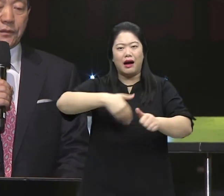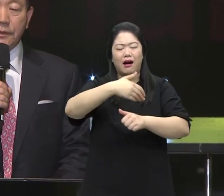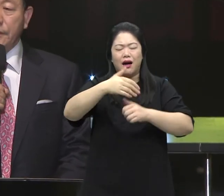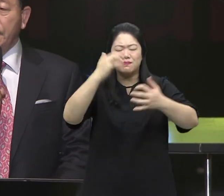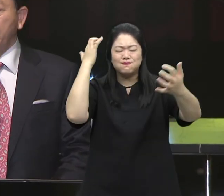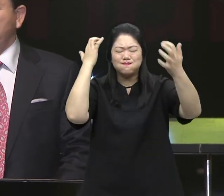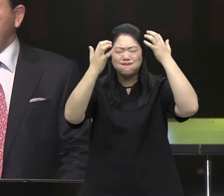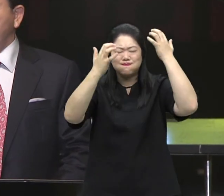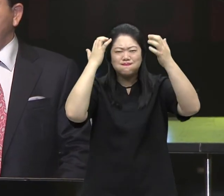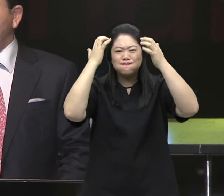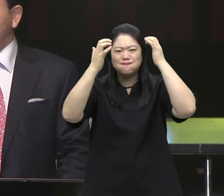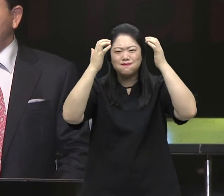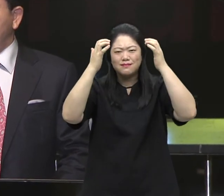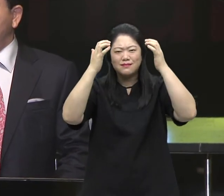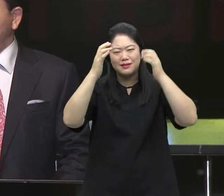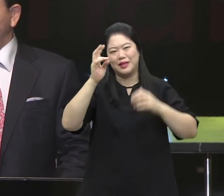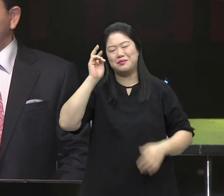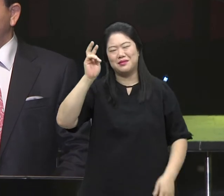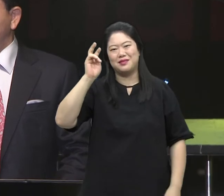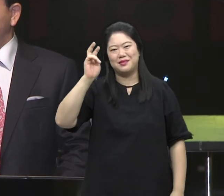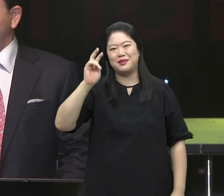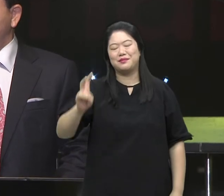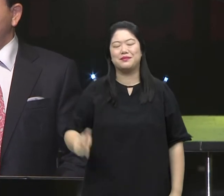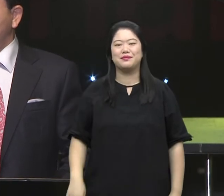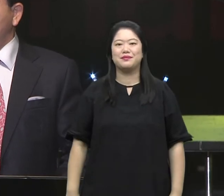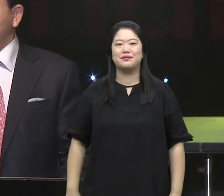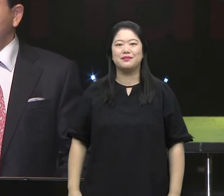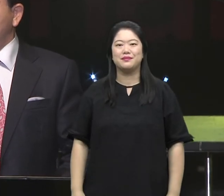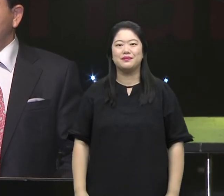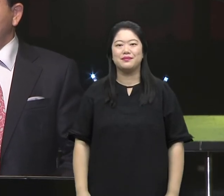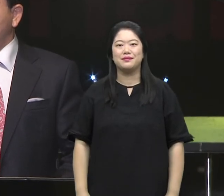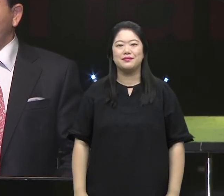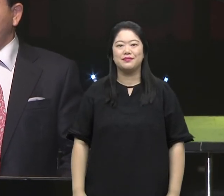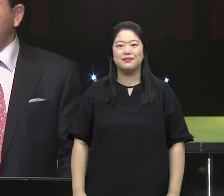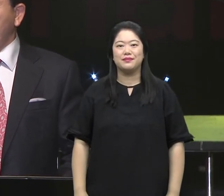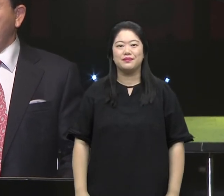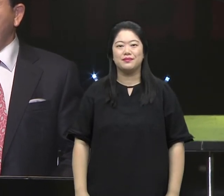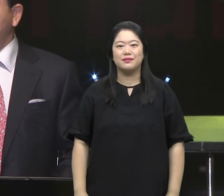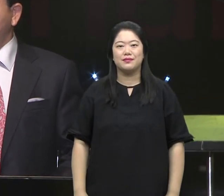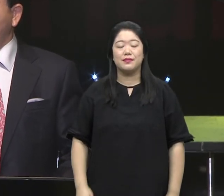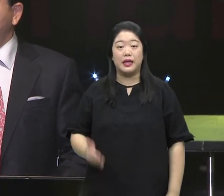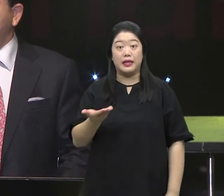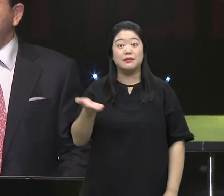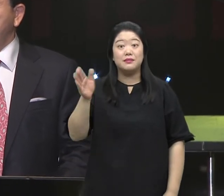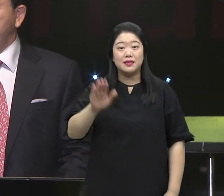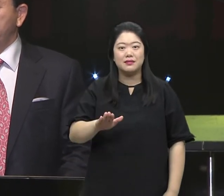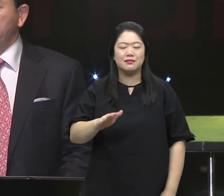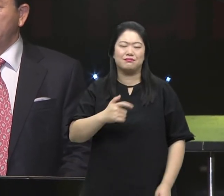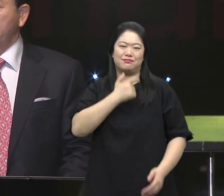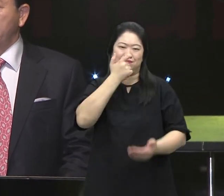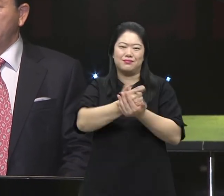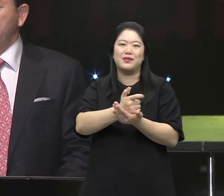that want to confuse you will be waiting for you, so you must not be deceived.